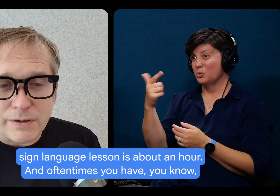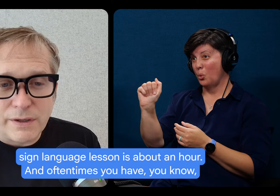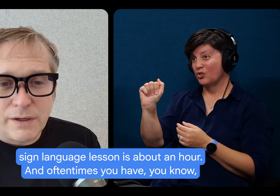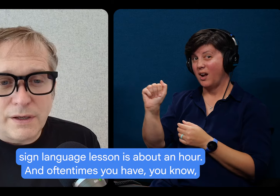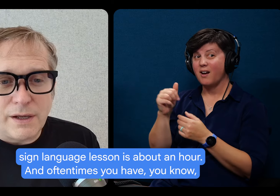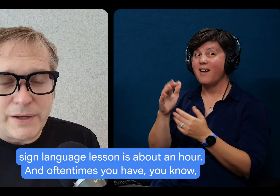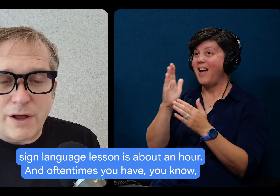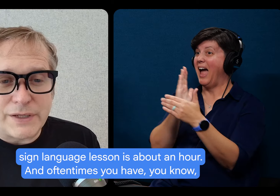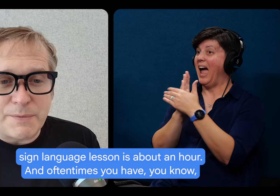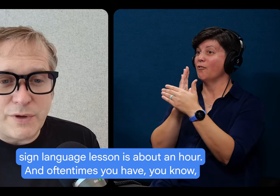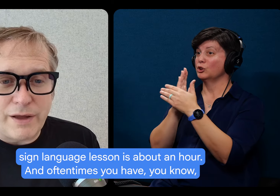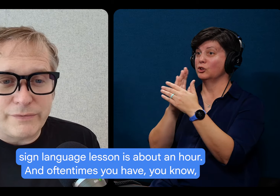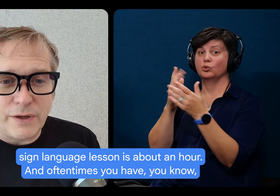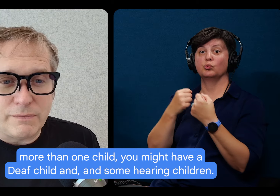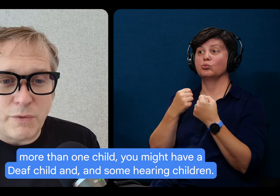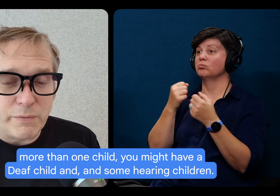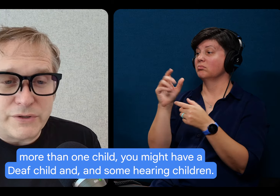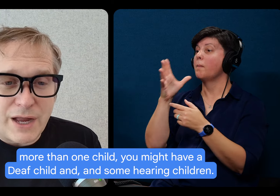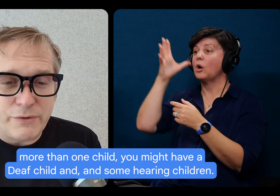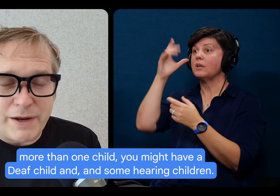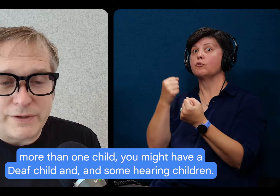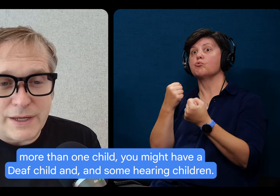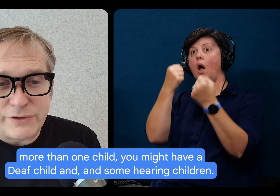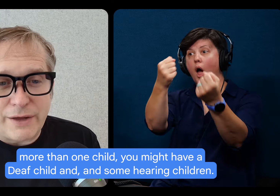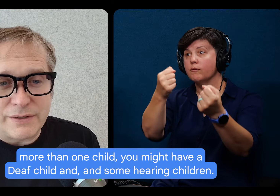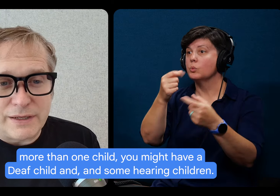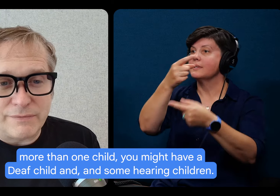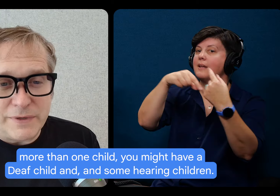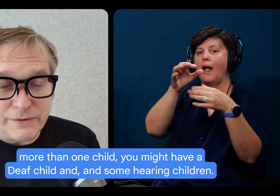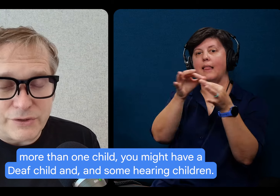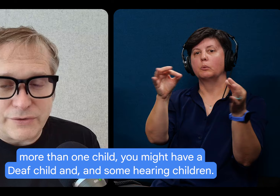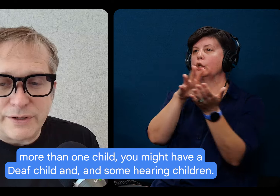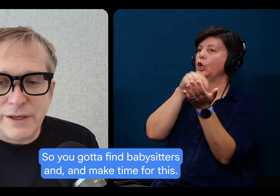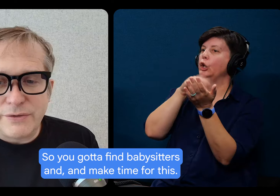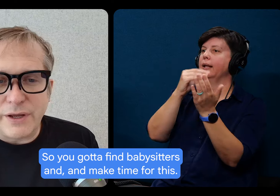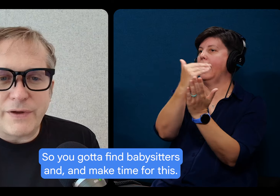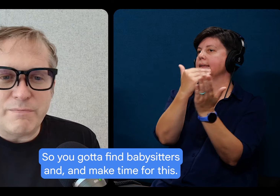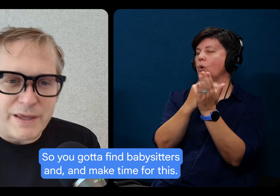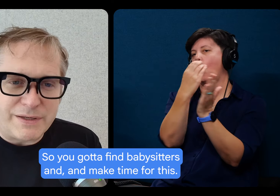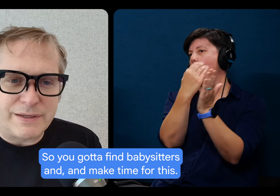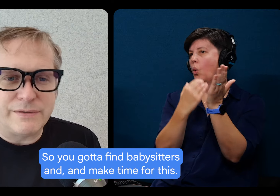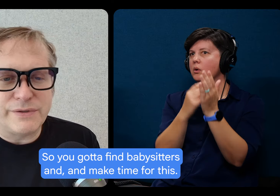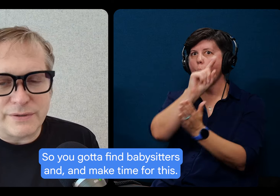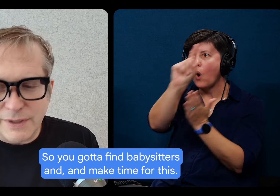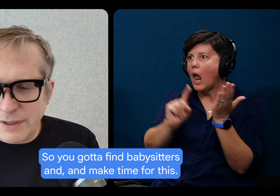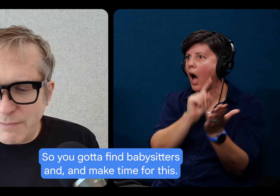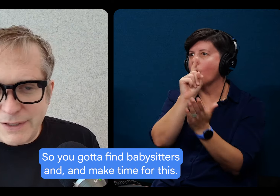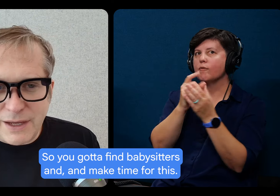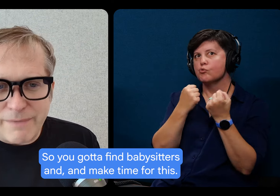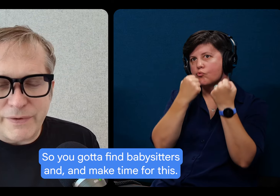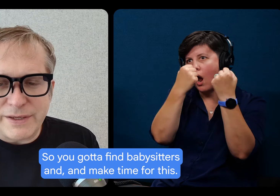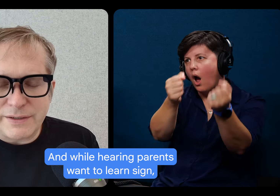an hour. And oftentimes you have, you know, more than one child. might have a deaf child and some hearing children. So you've to find babysitters and